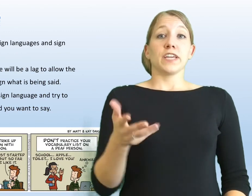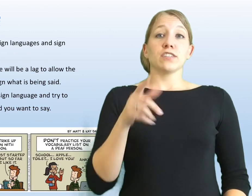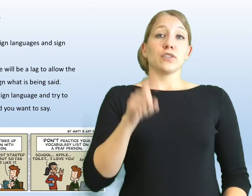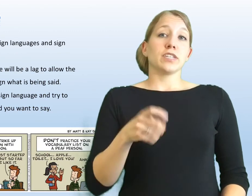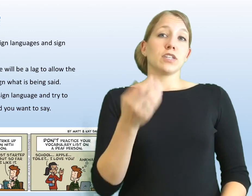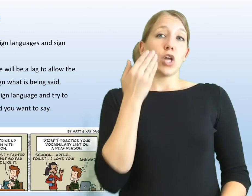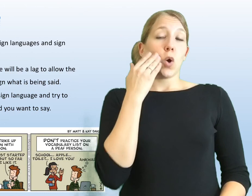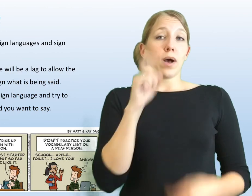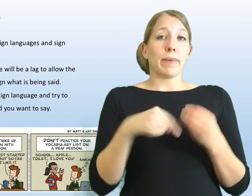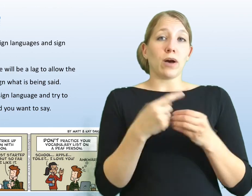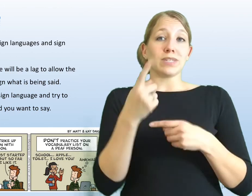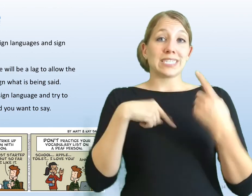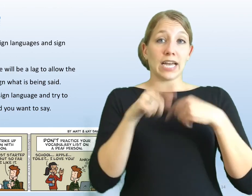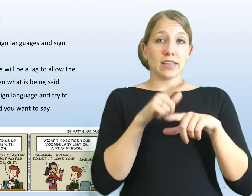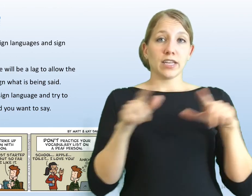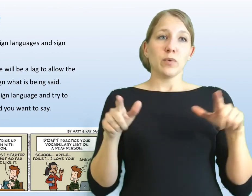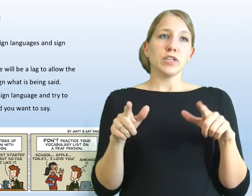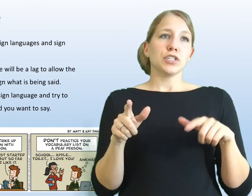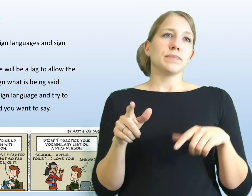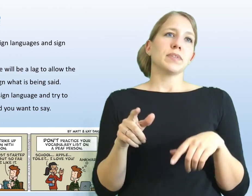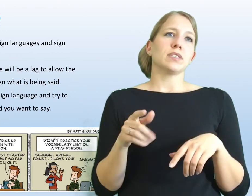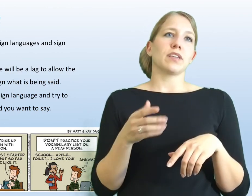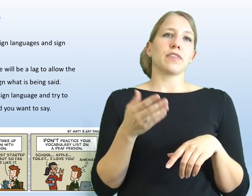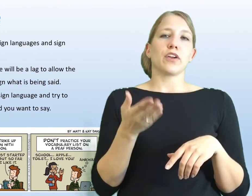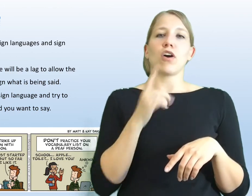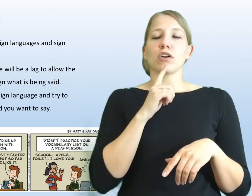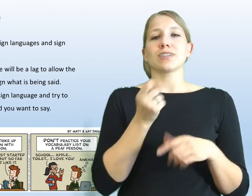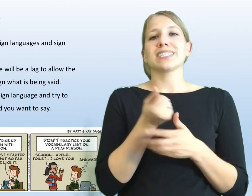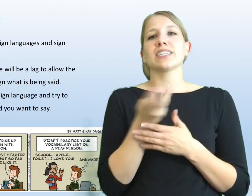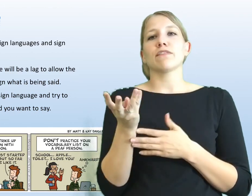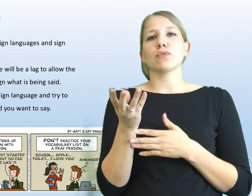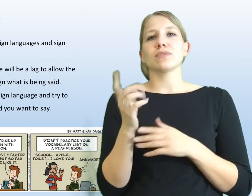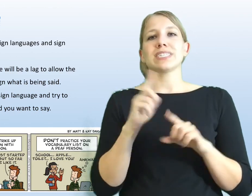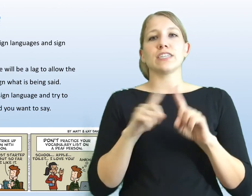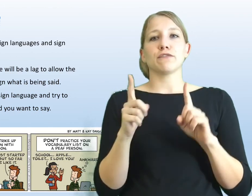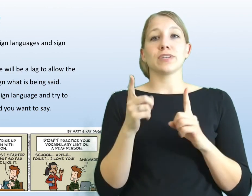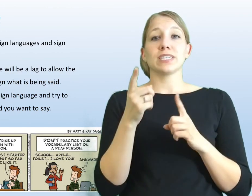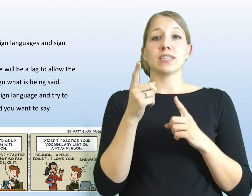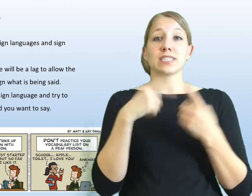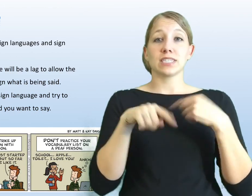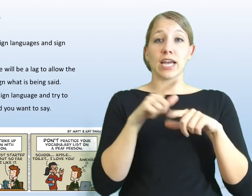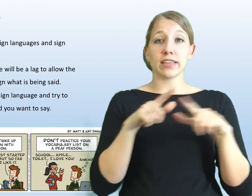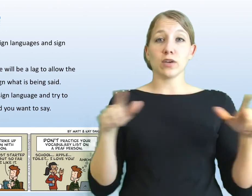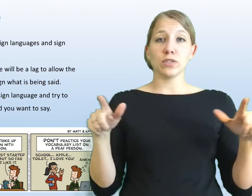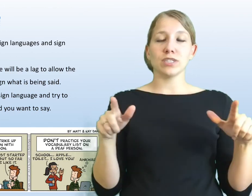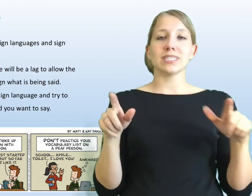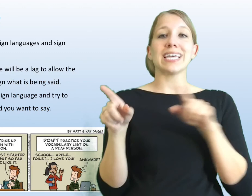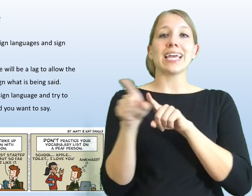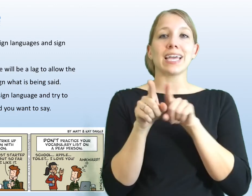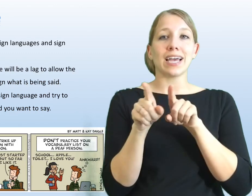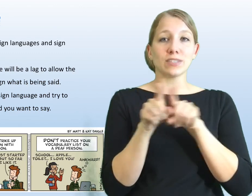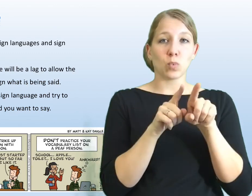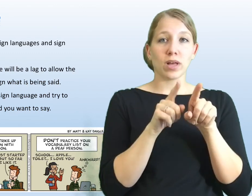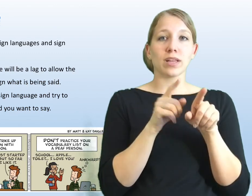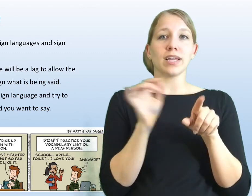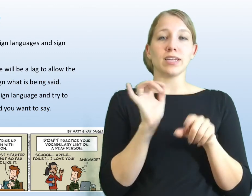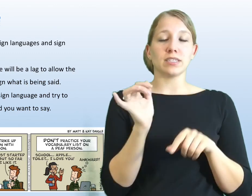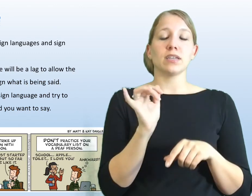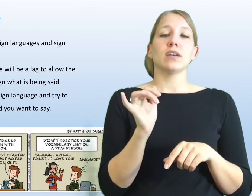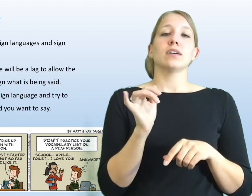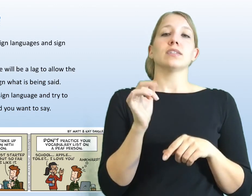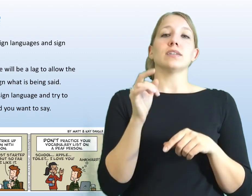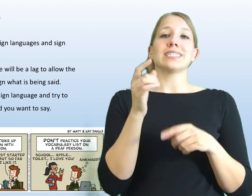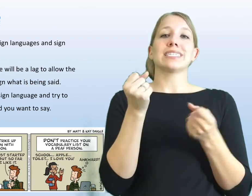Things that you need to know about sign language is that there are several different sign languages as well